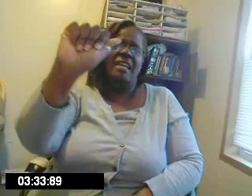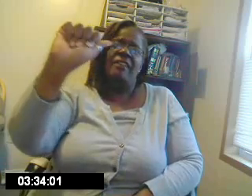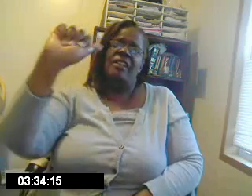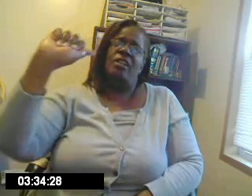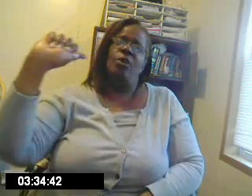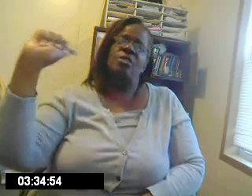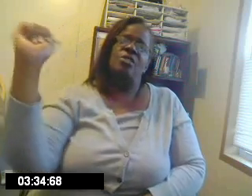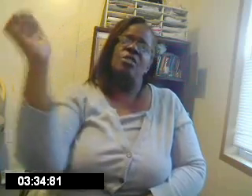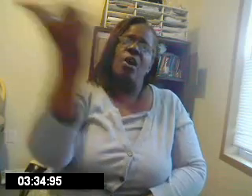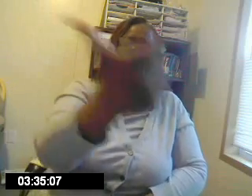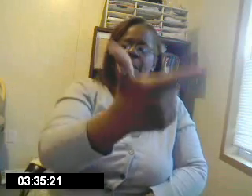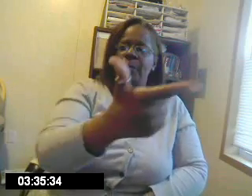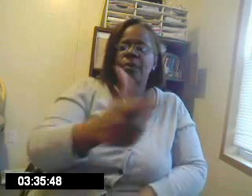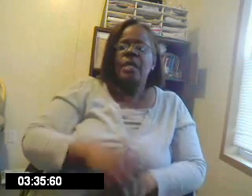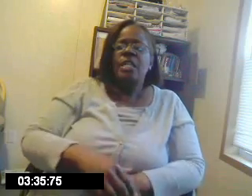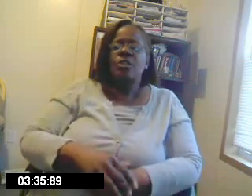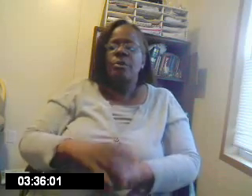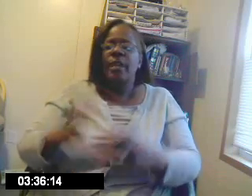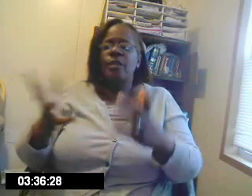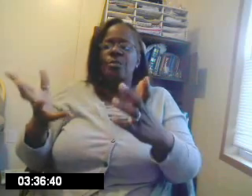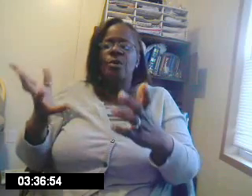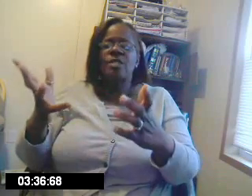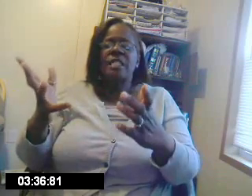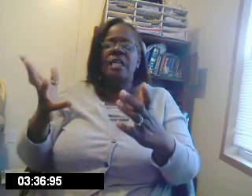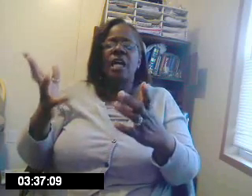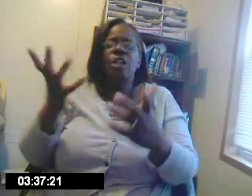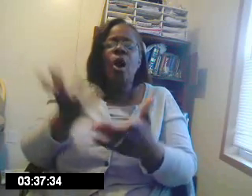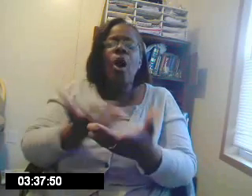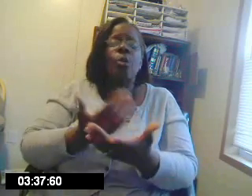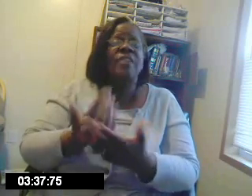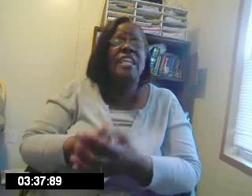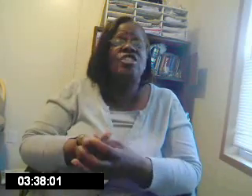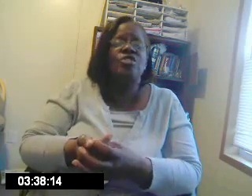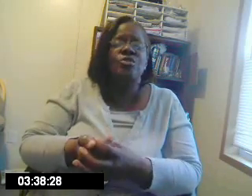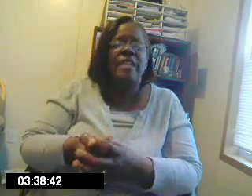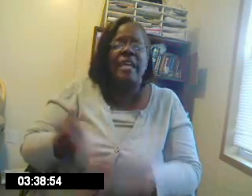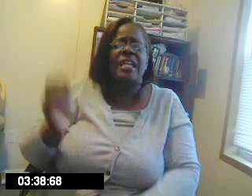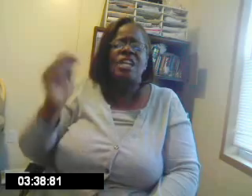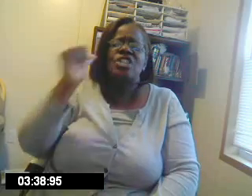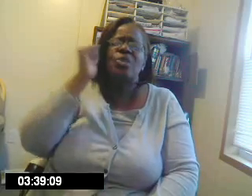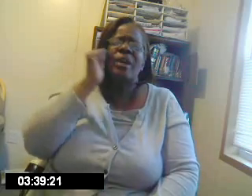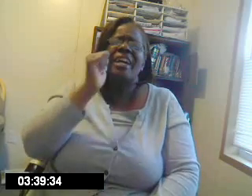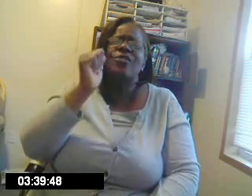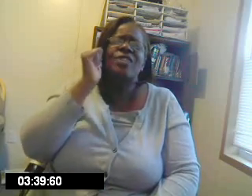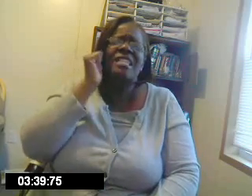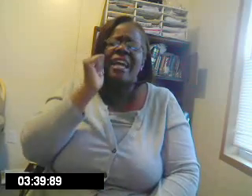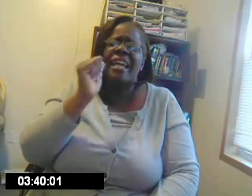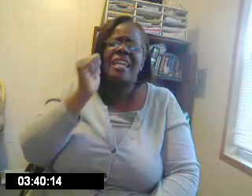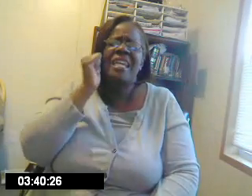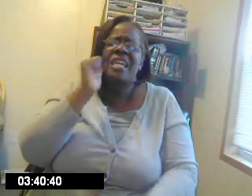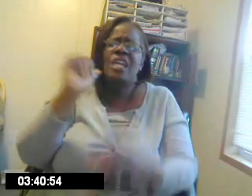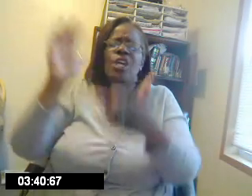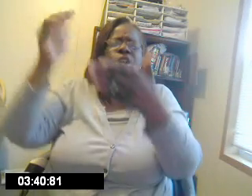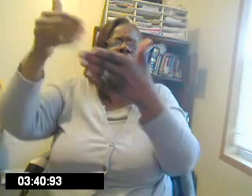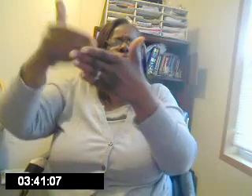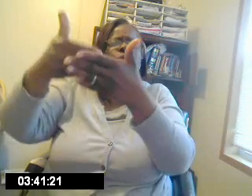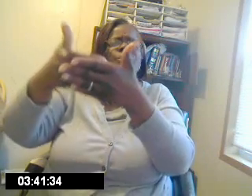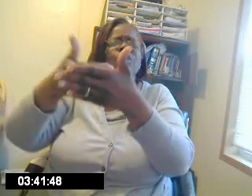Then it goes into the all. So, brand new mercy along with each new day. So, every day new.